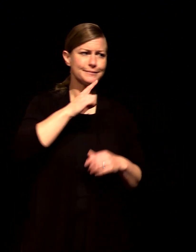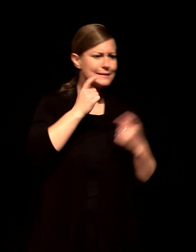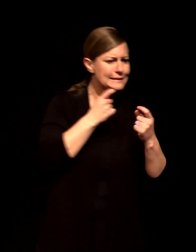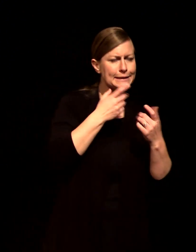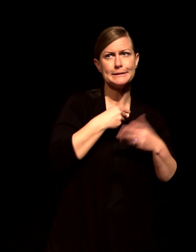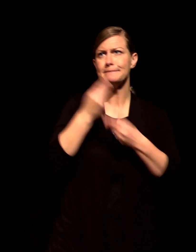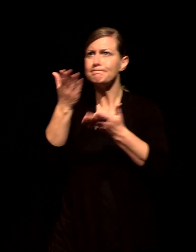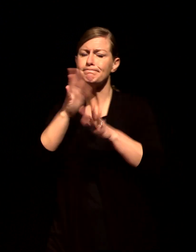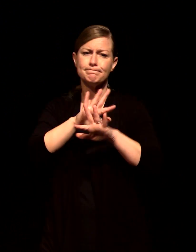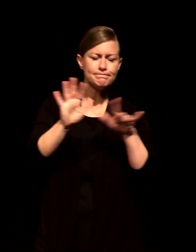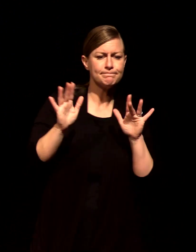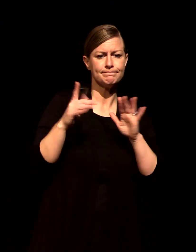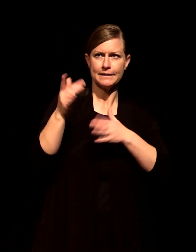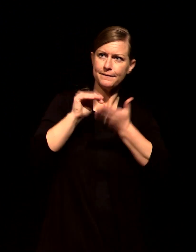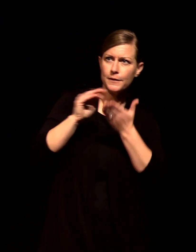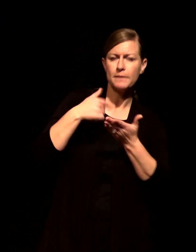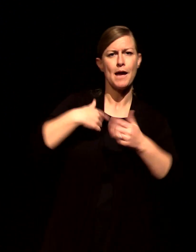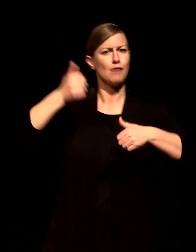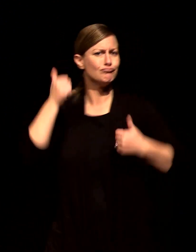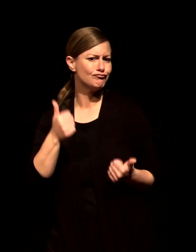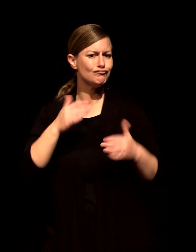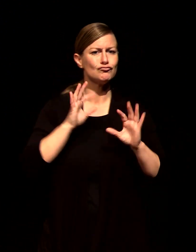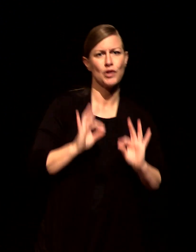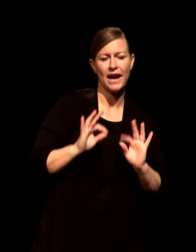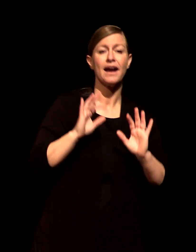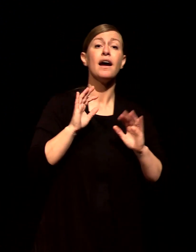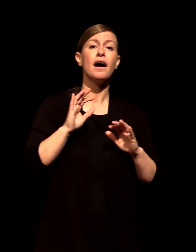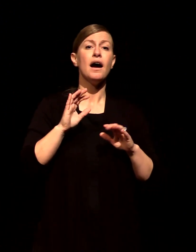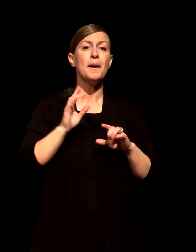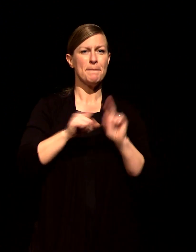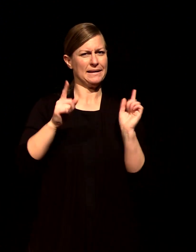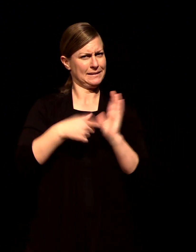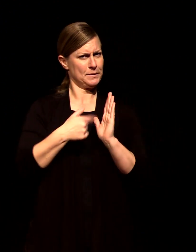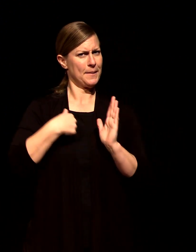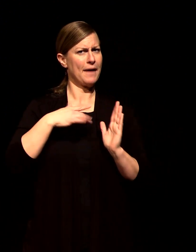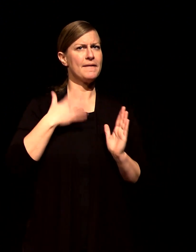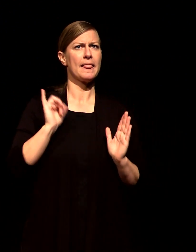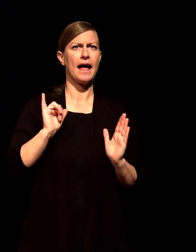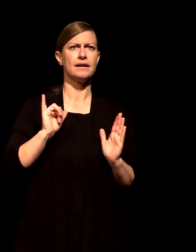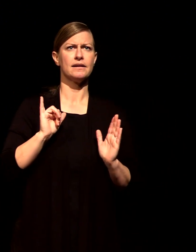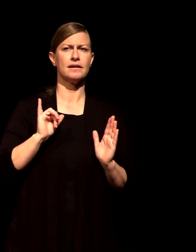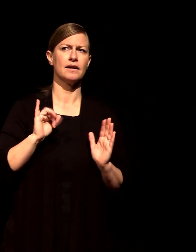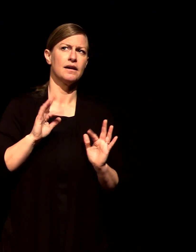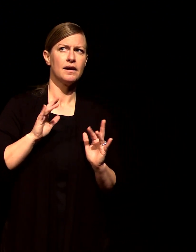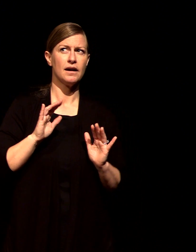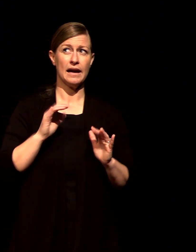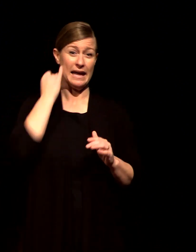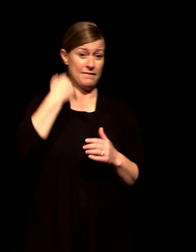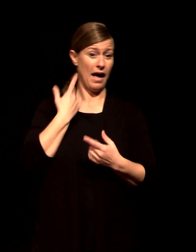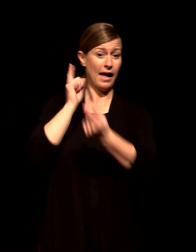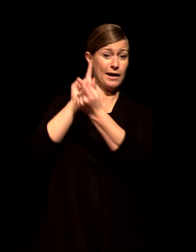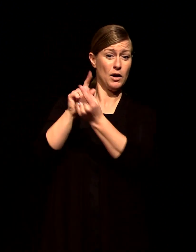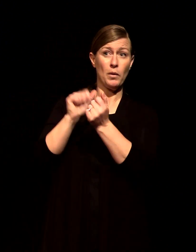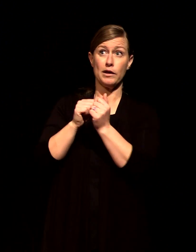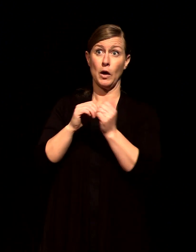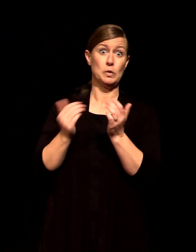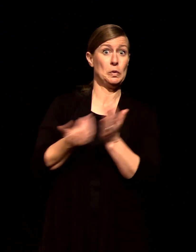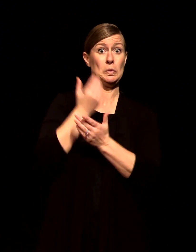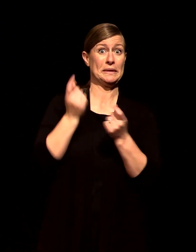me sin then I have grace on that first one I get a pass you know free pass on the first one but after that I can't go back and confess the